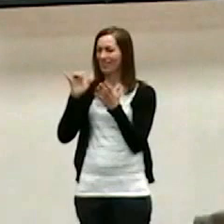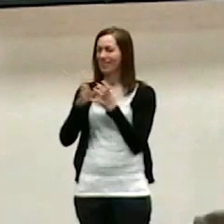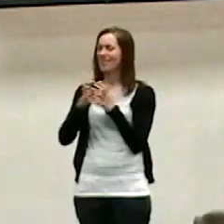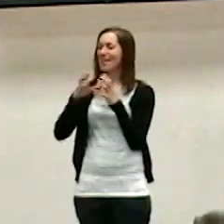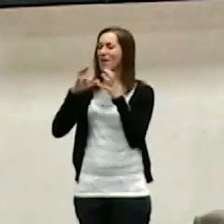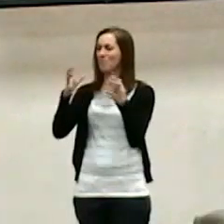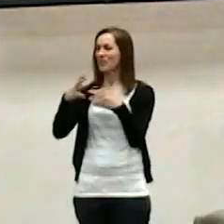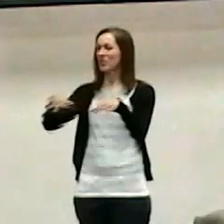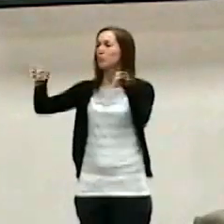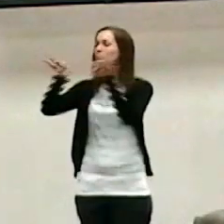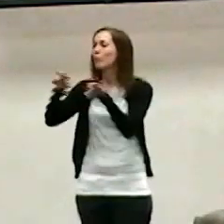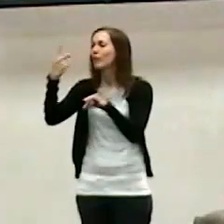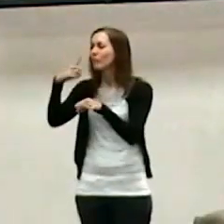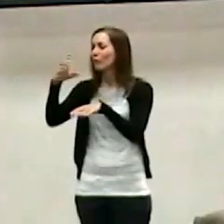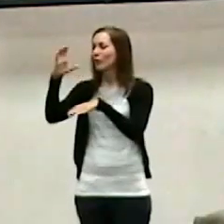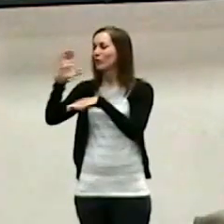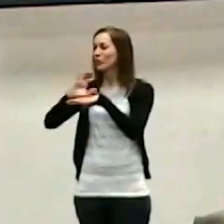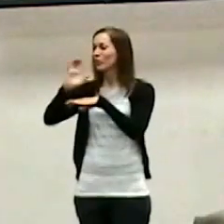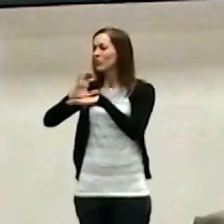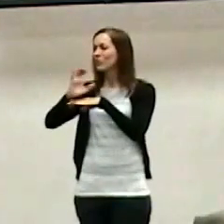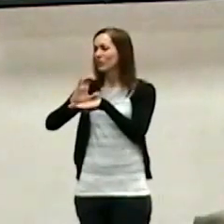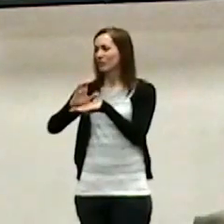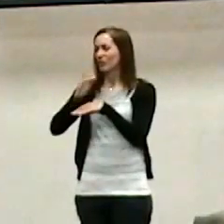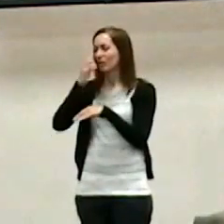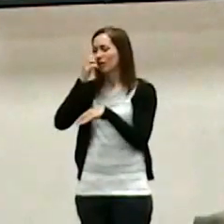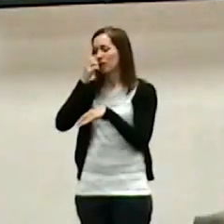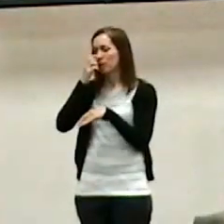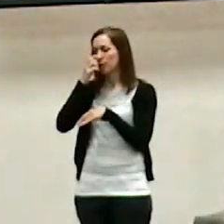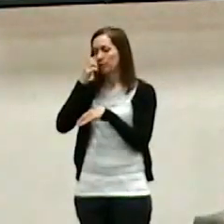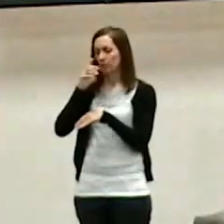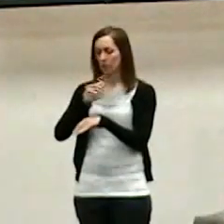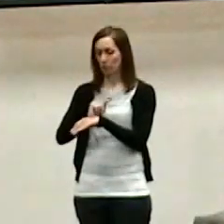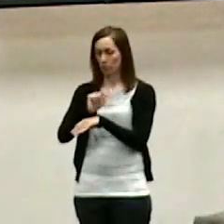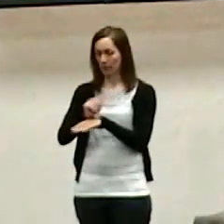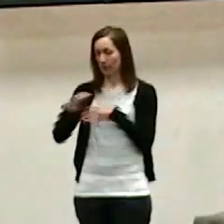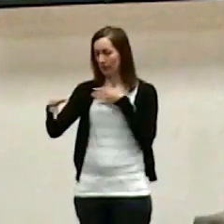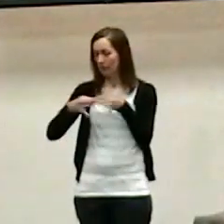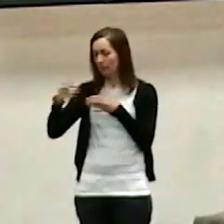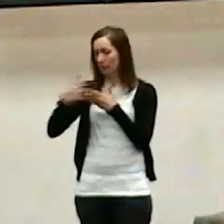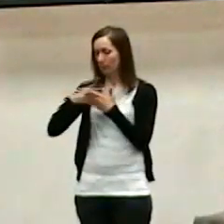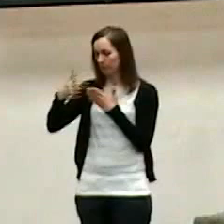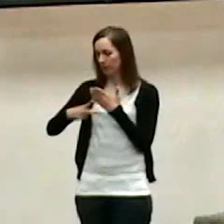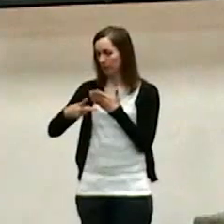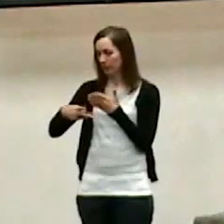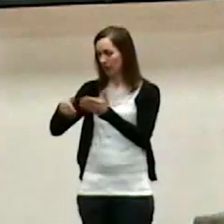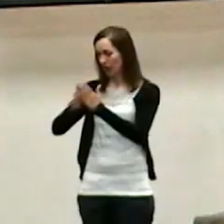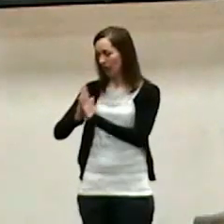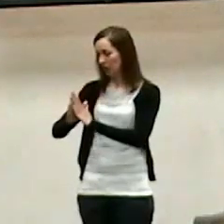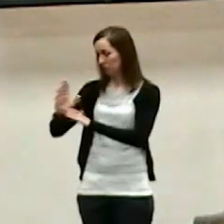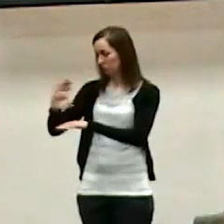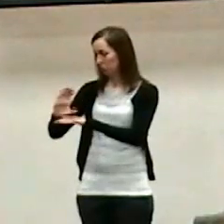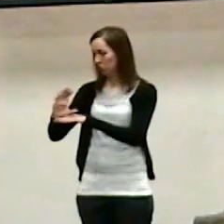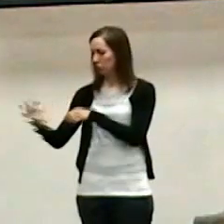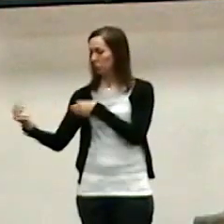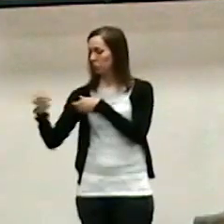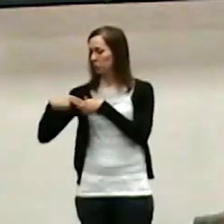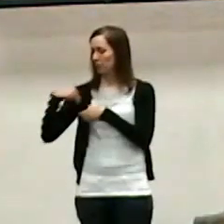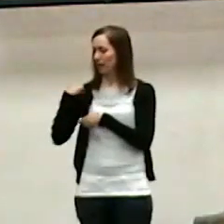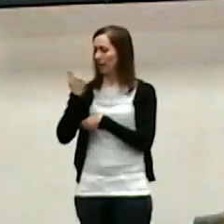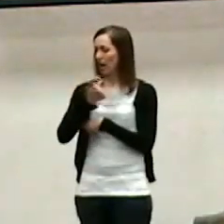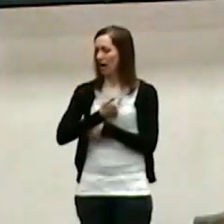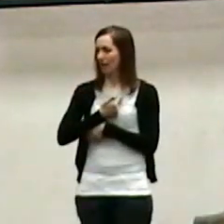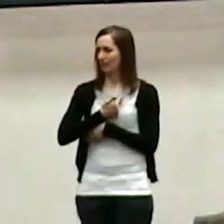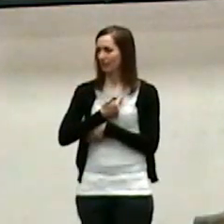Truett came out and introduced us to this and asked Sun Valley to be partners with Sunset in this